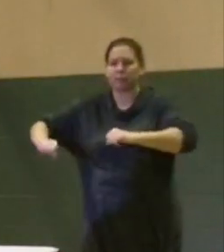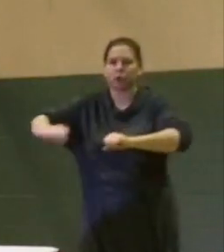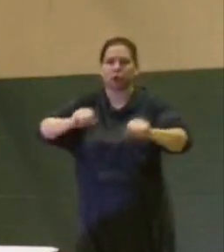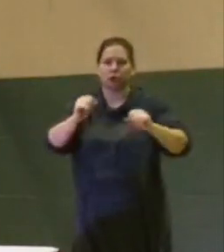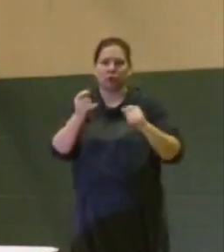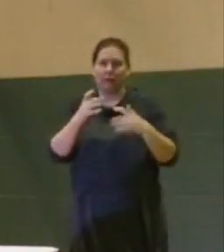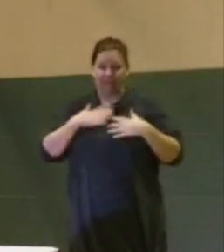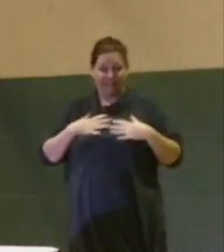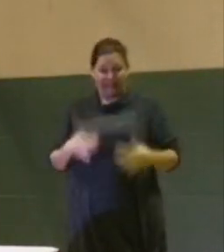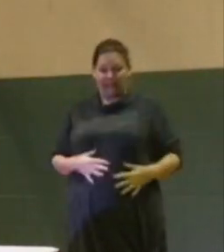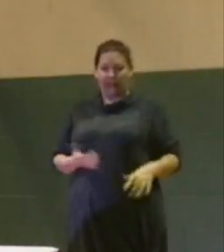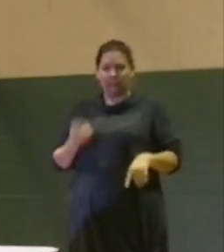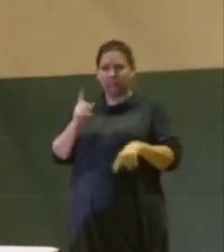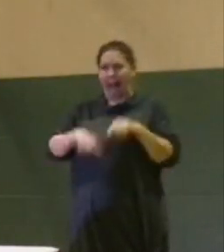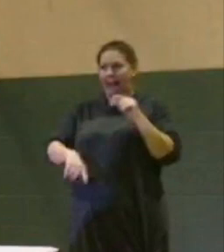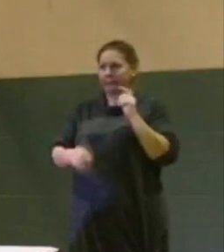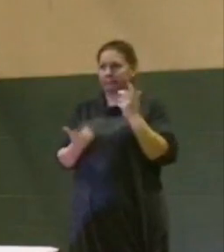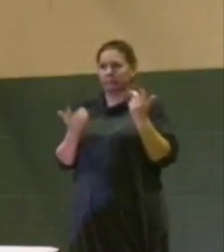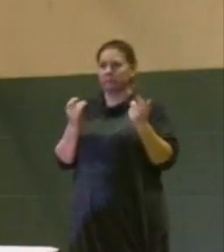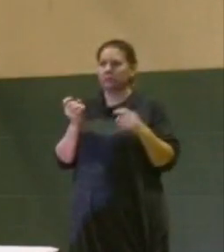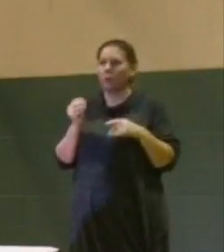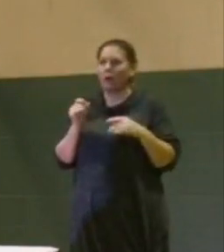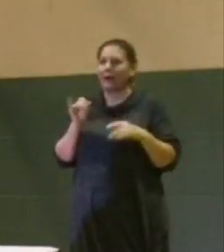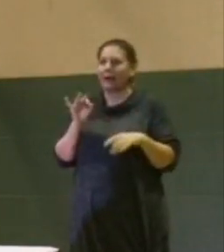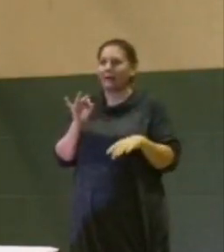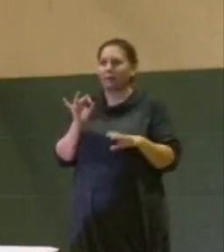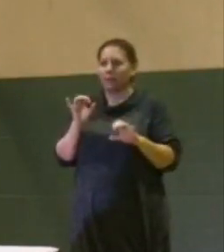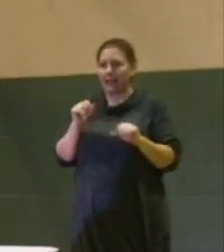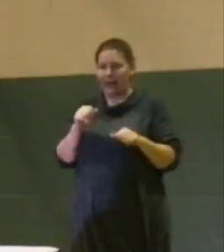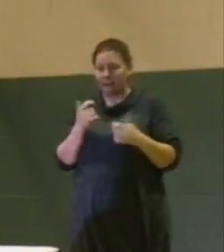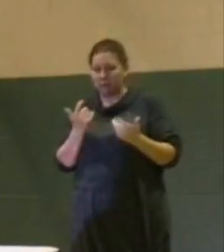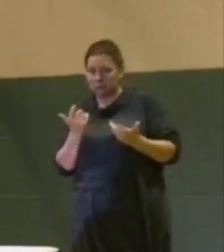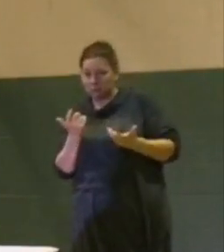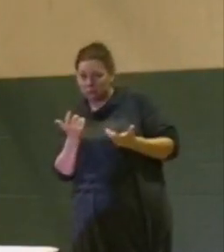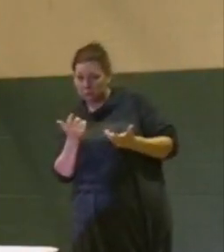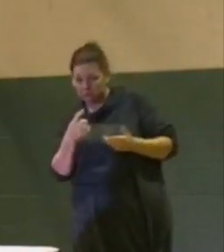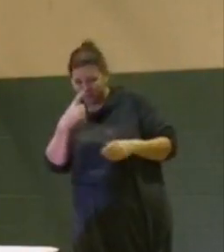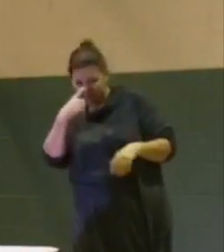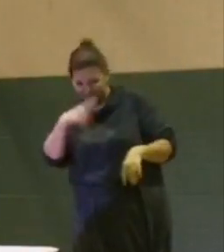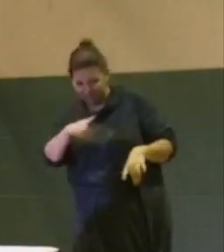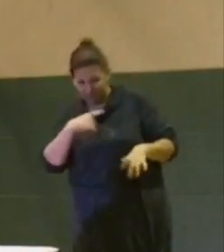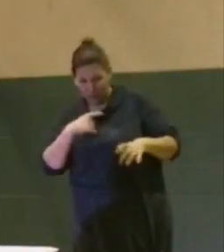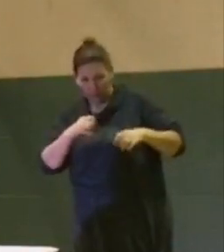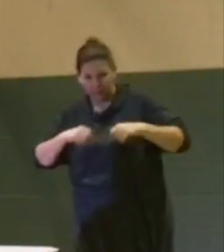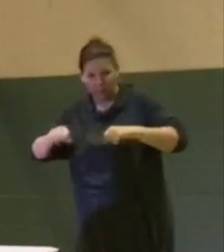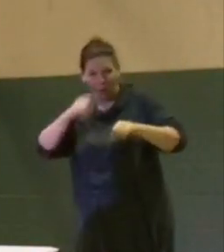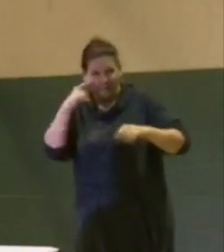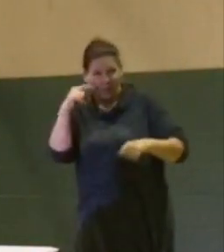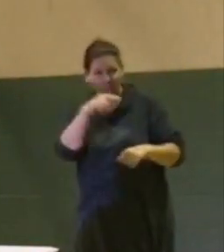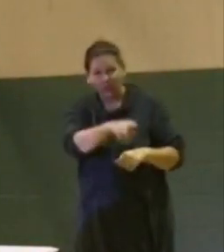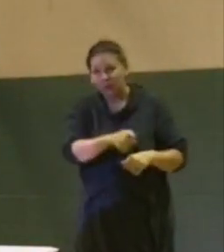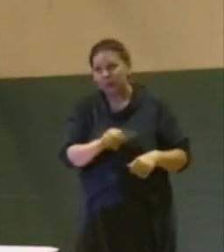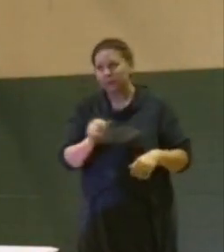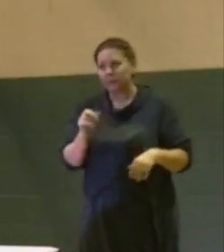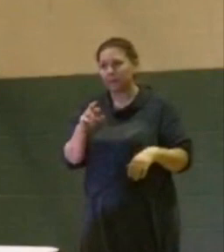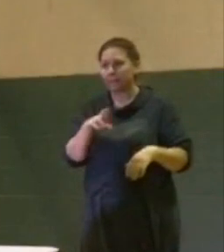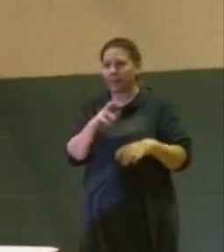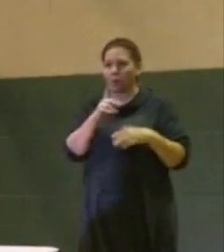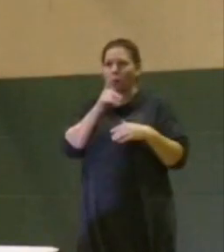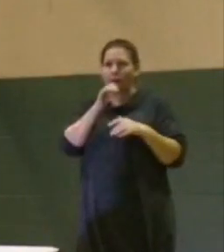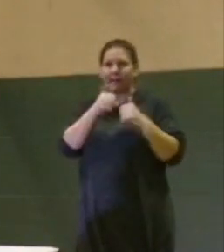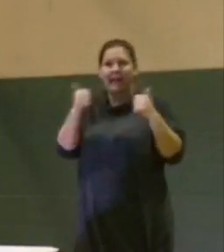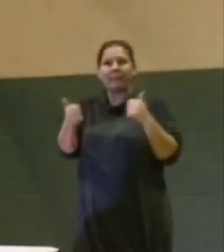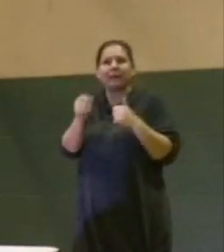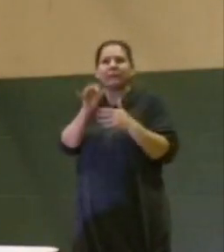physically cannot do it. So being able to extend courtesy to the other, whatever that other may be,